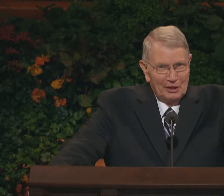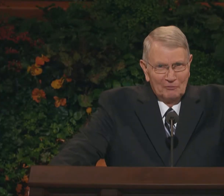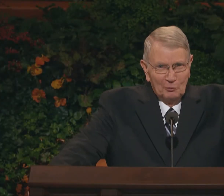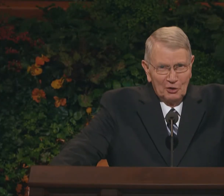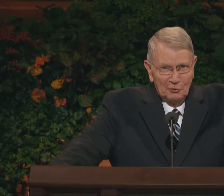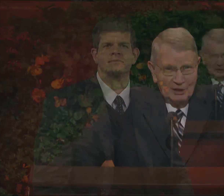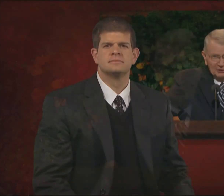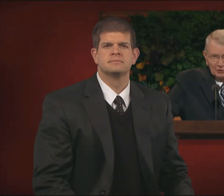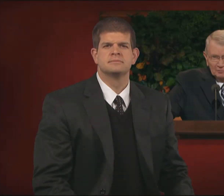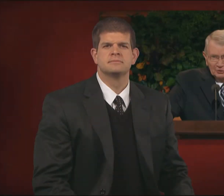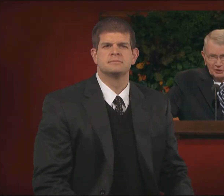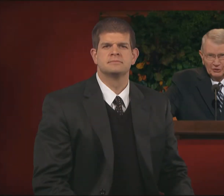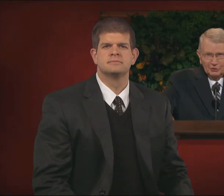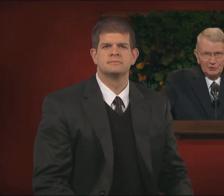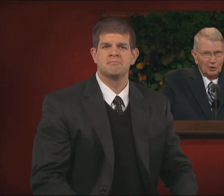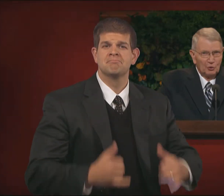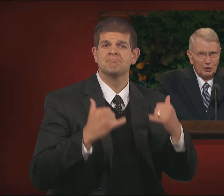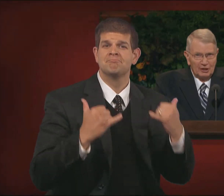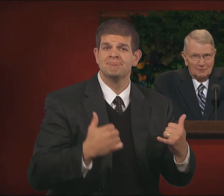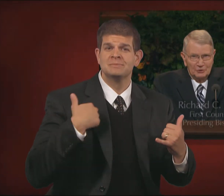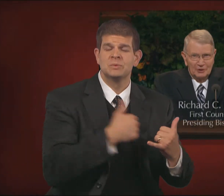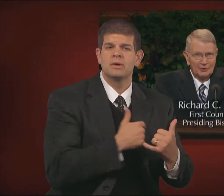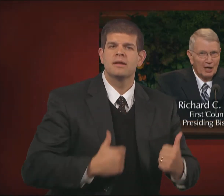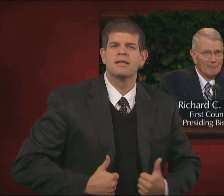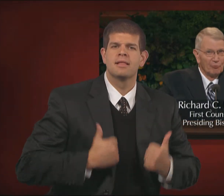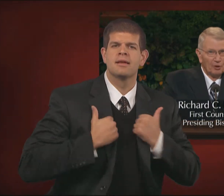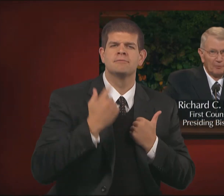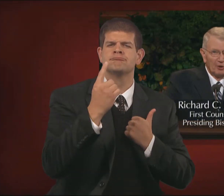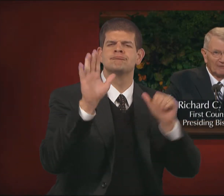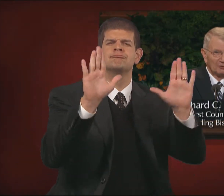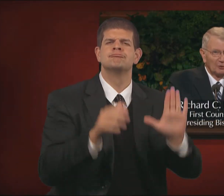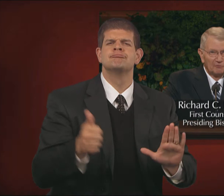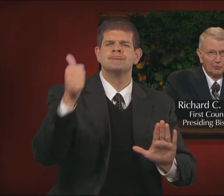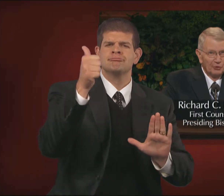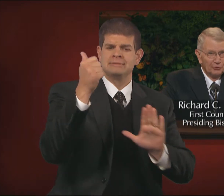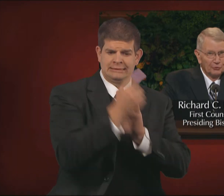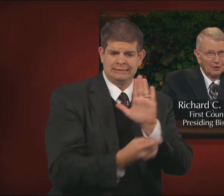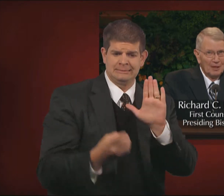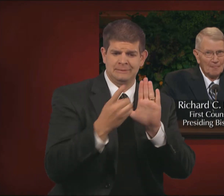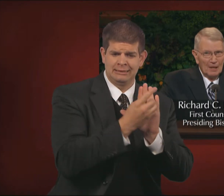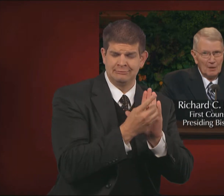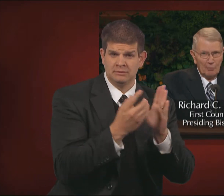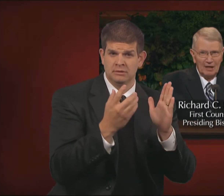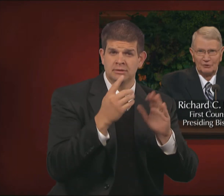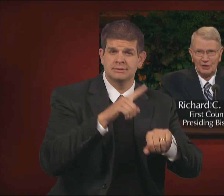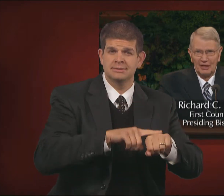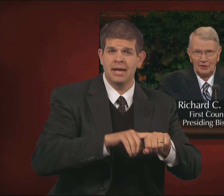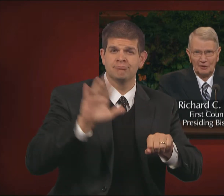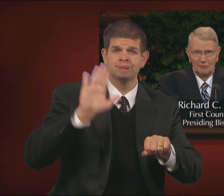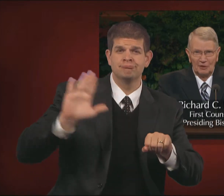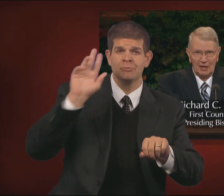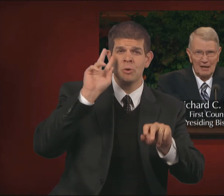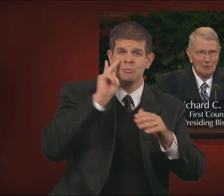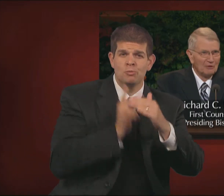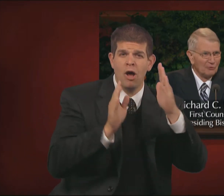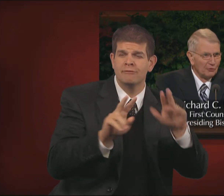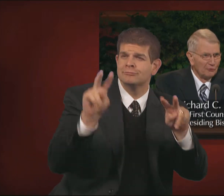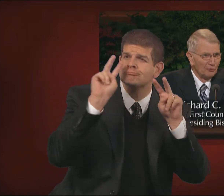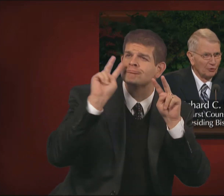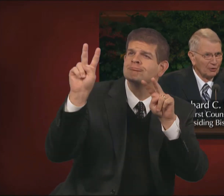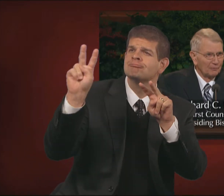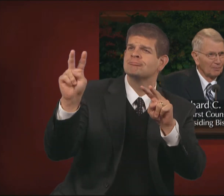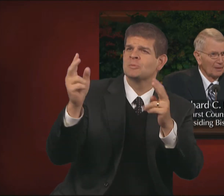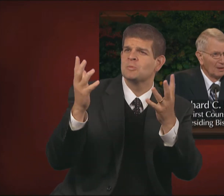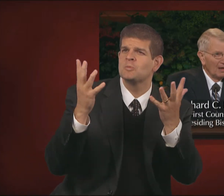We live in one of the greatest dispensations of all times, a time former prophets looked forward to, prophesied of, and, I believe,